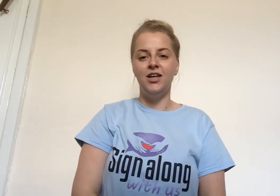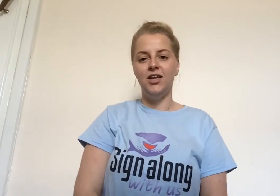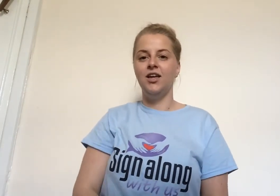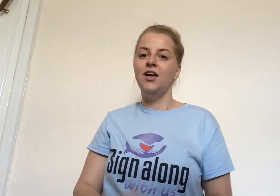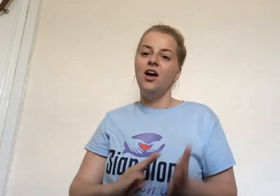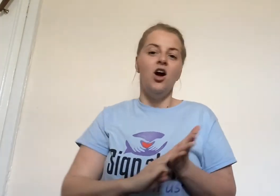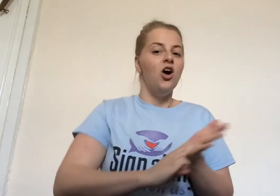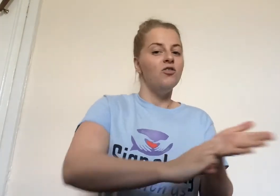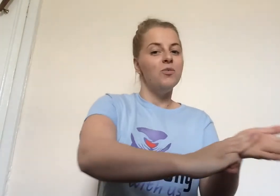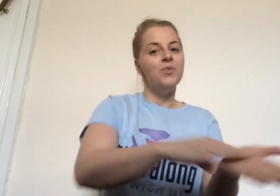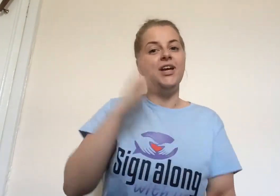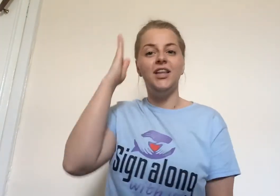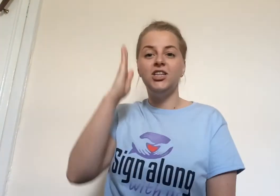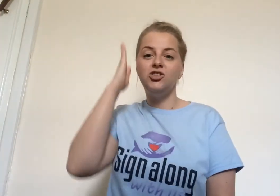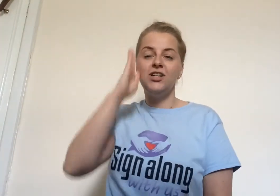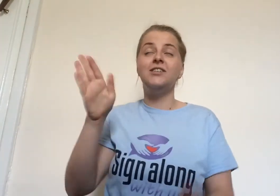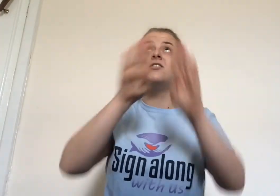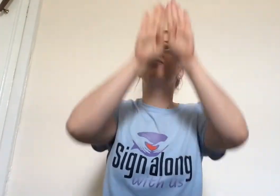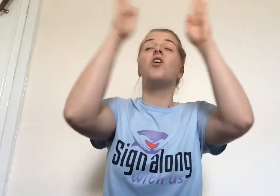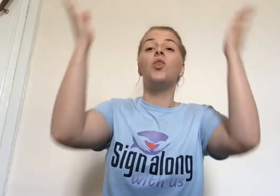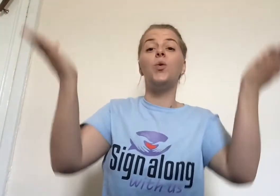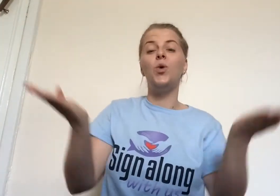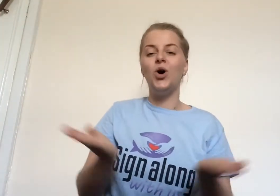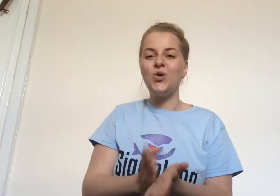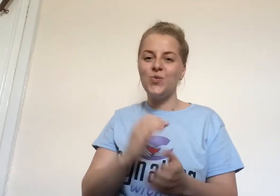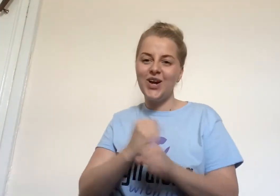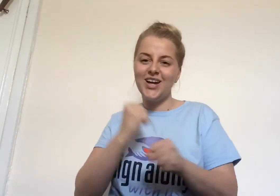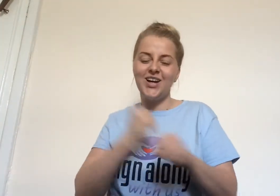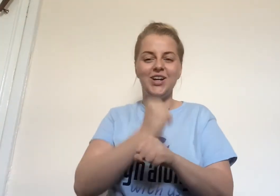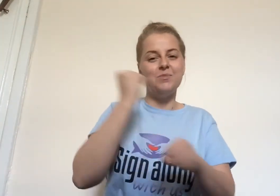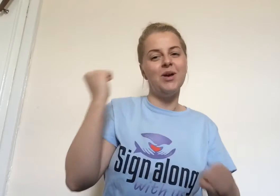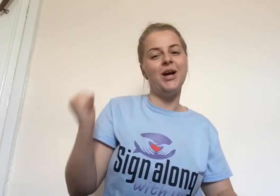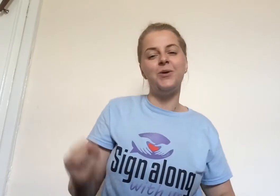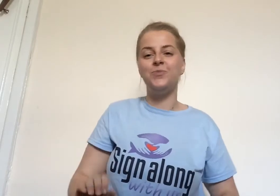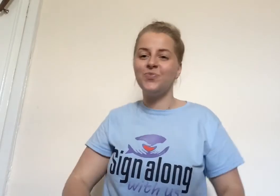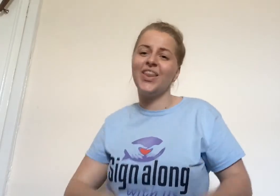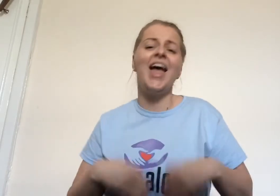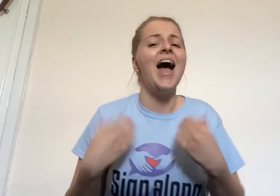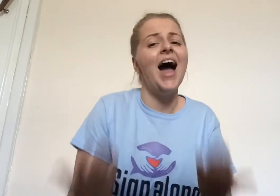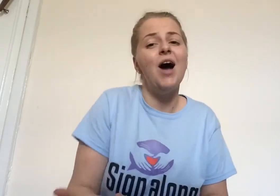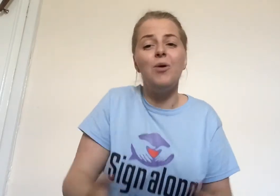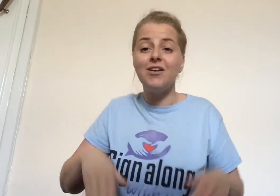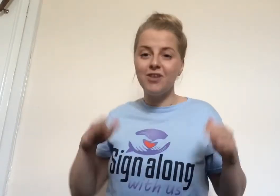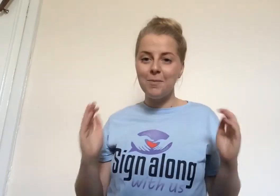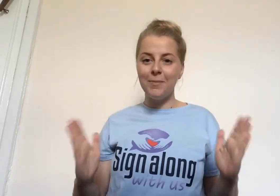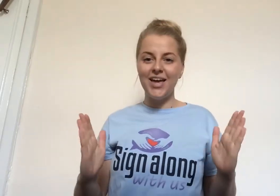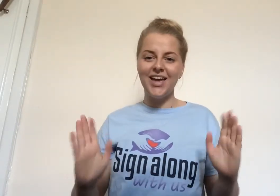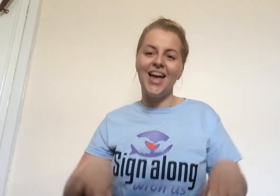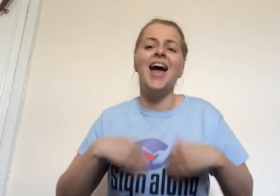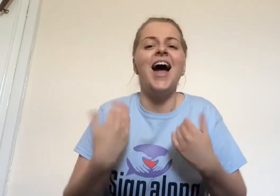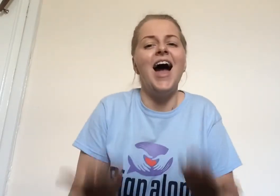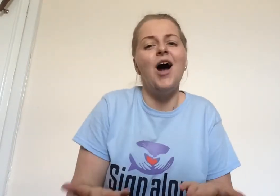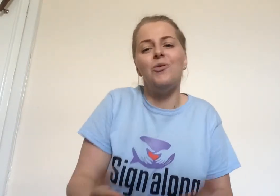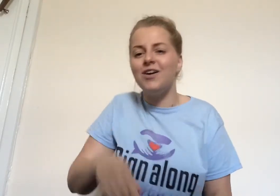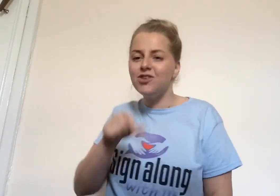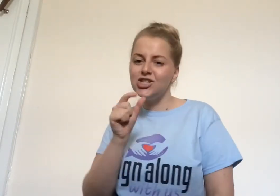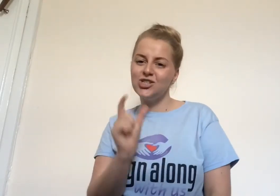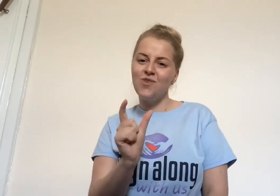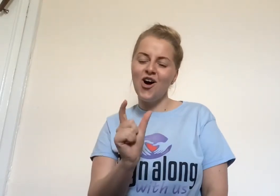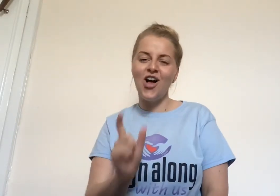A million dreams for the world we're gonna make However big, however small